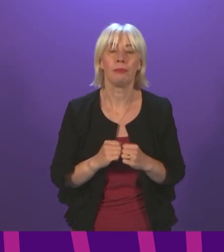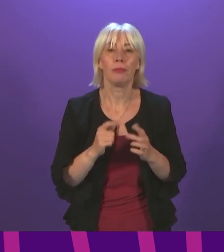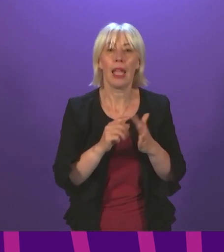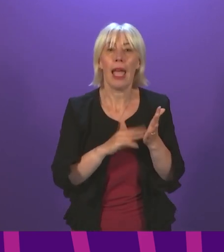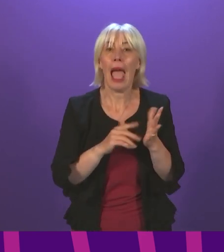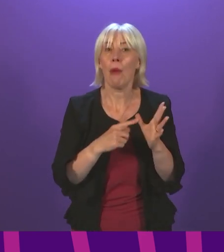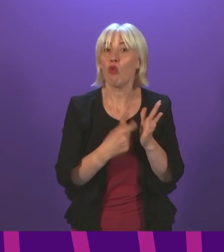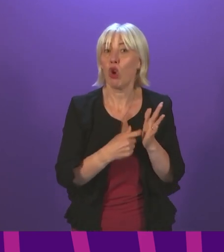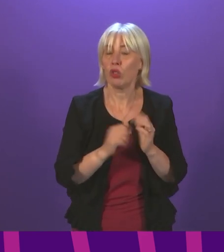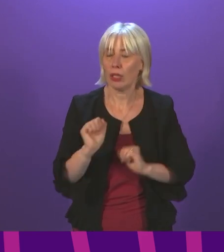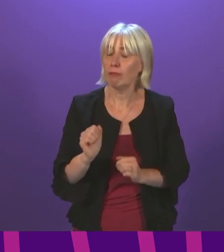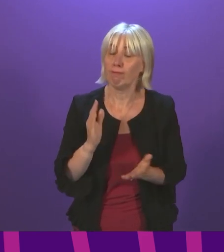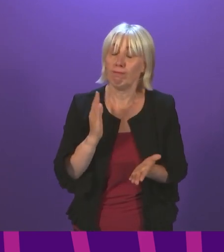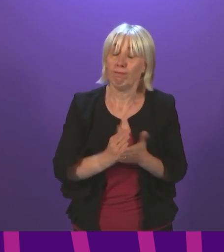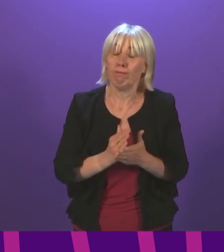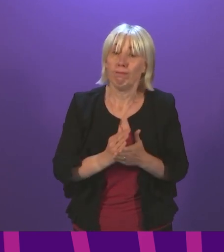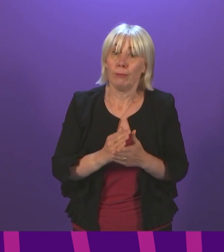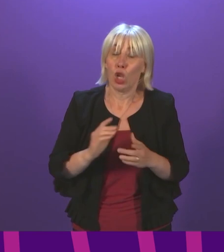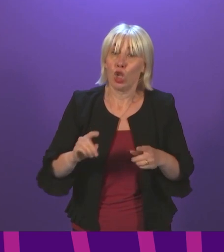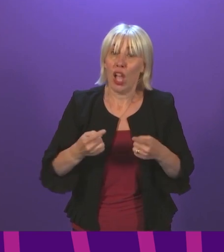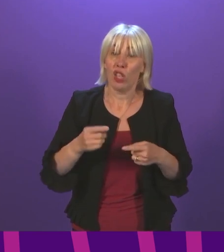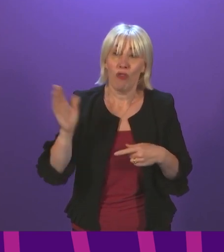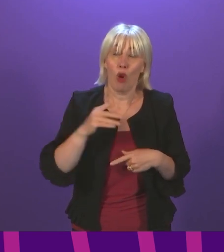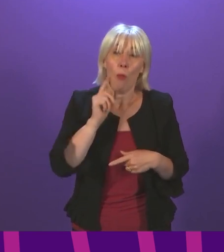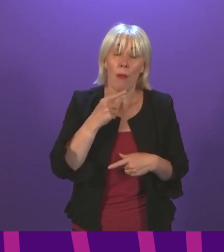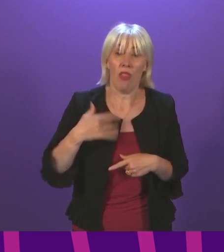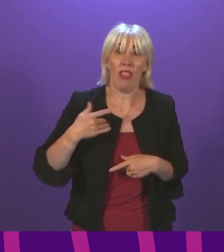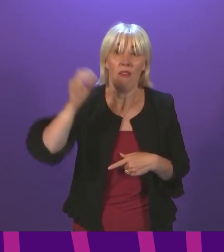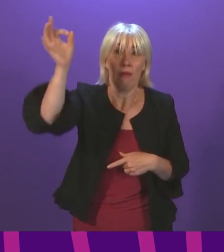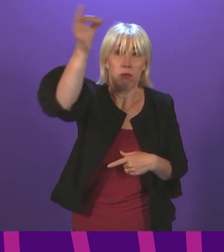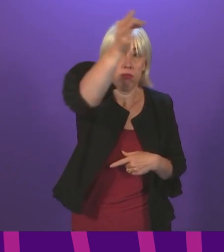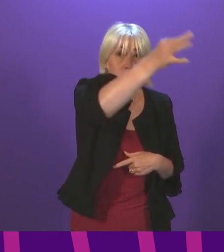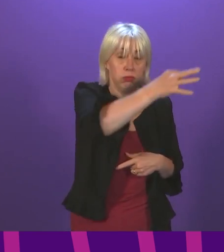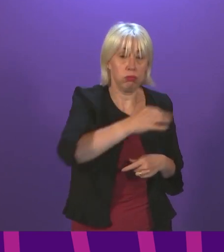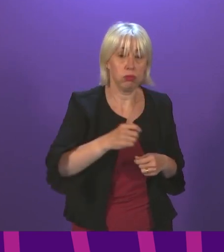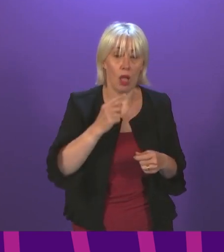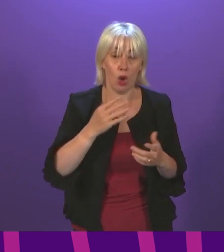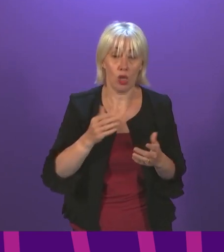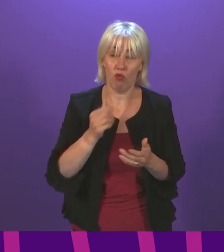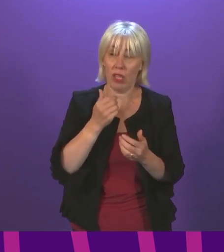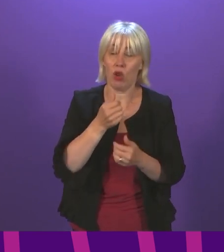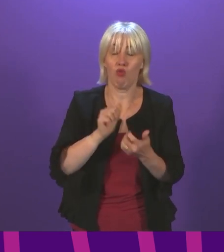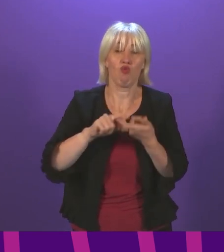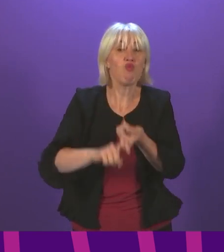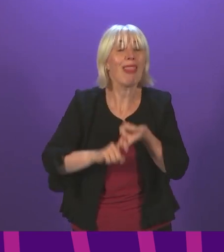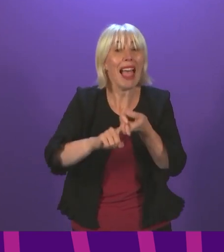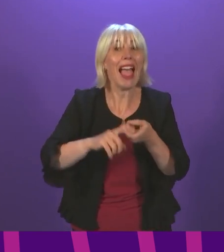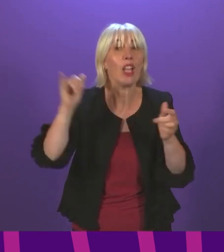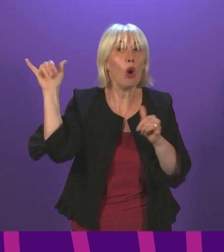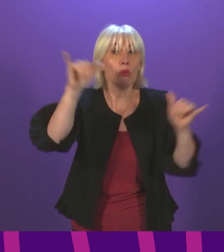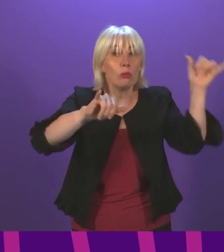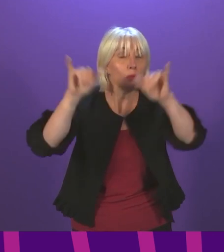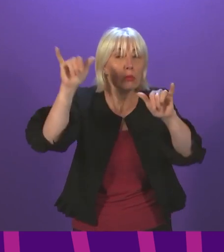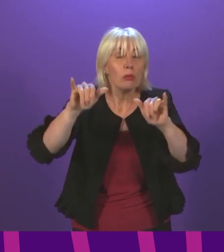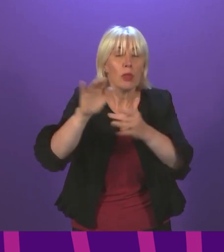Clearly, this is very challenging for island communities who really value the air traffic provision being delivered locally because it gives them a sense of